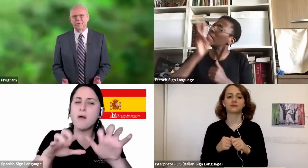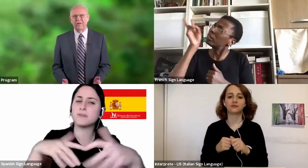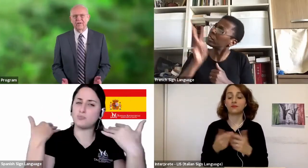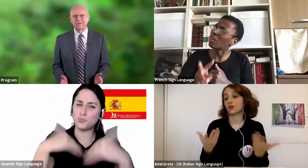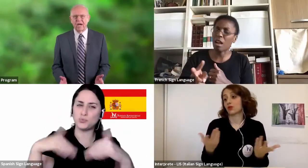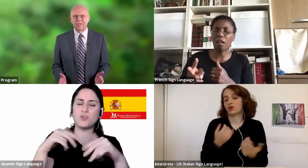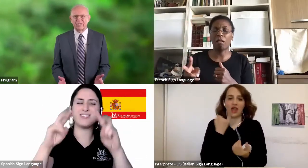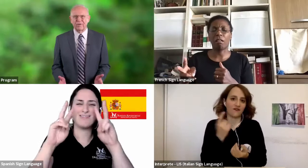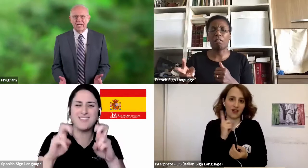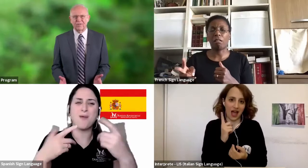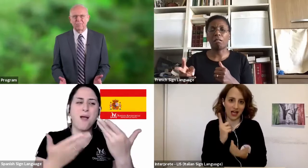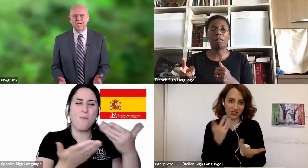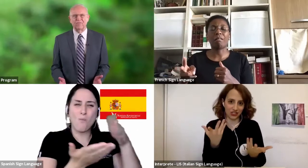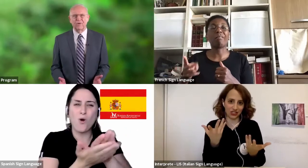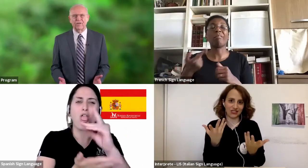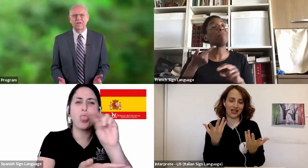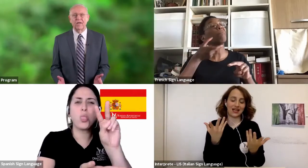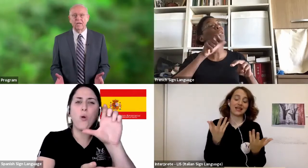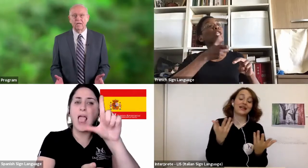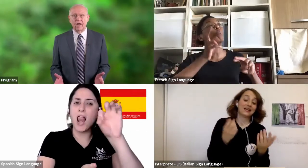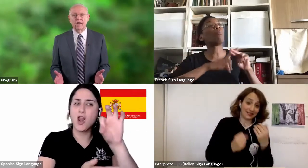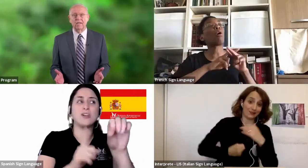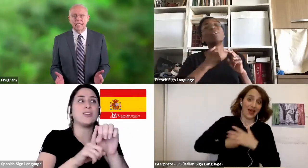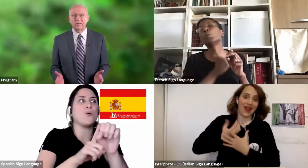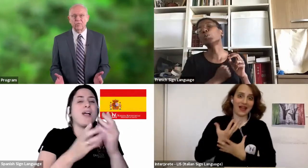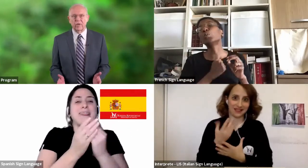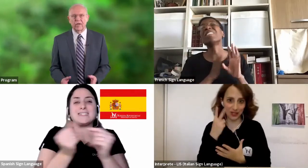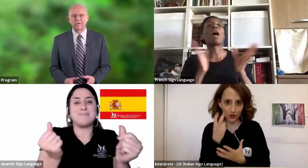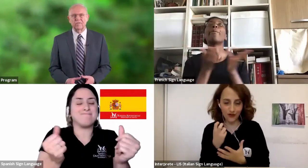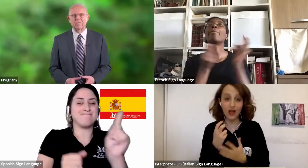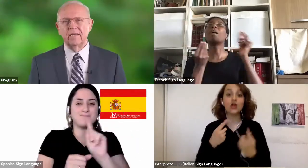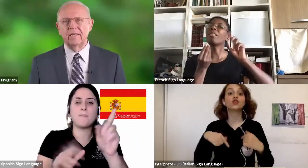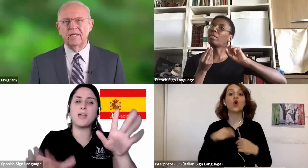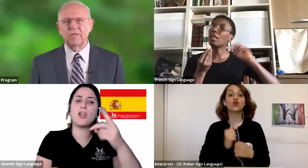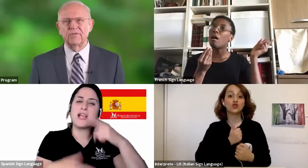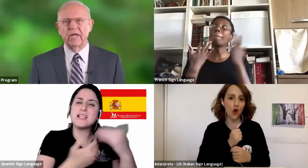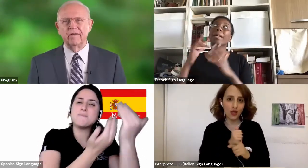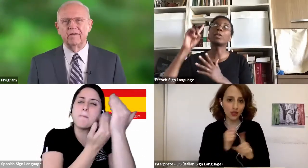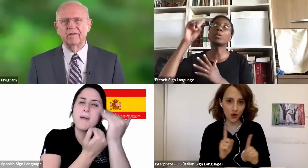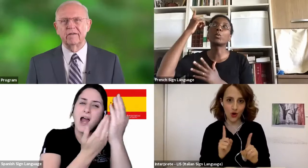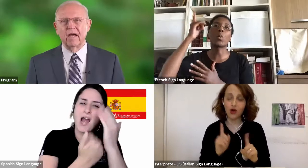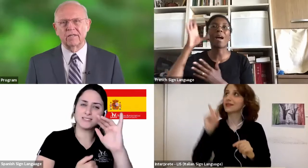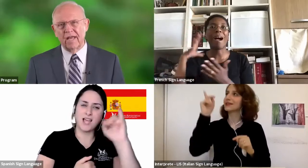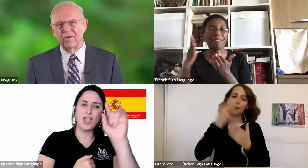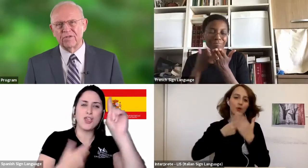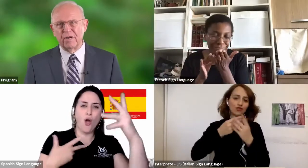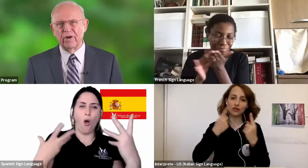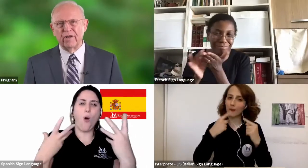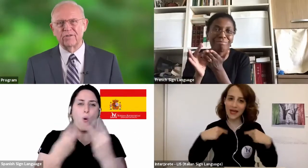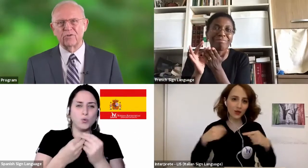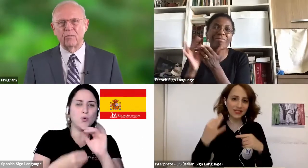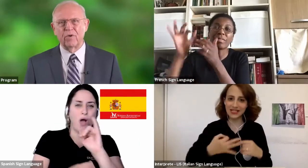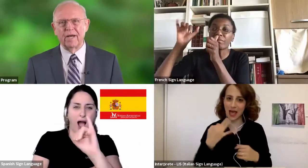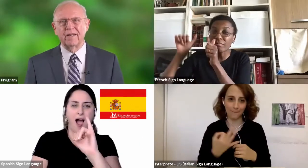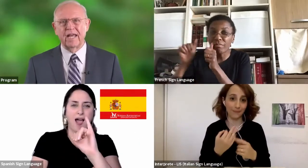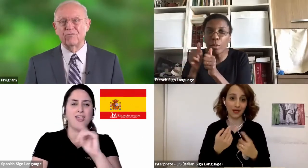alone. God still has a plan for us. God is with us. It has been said, God gave us memory